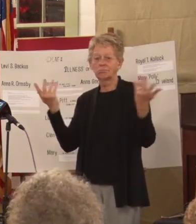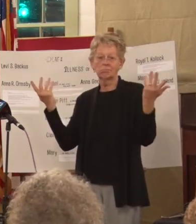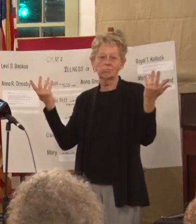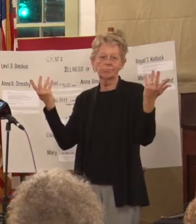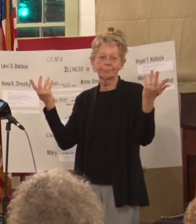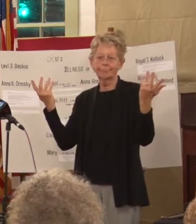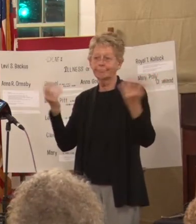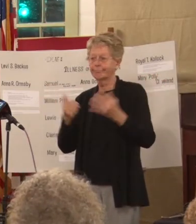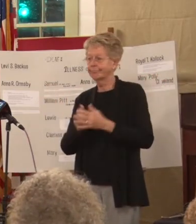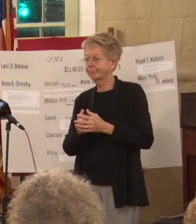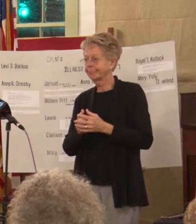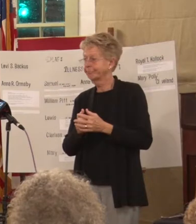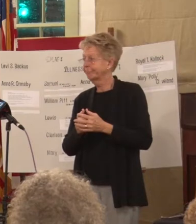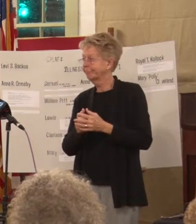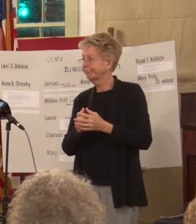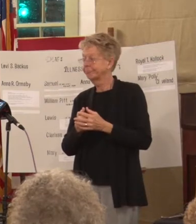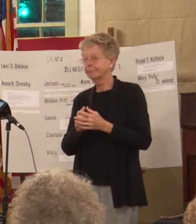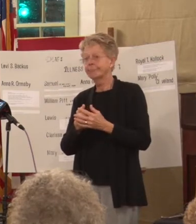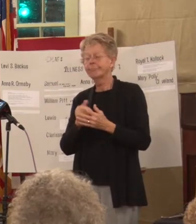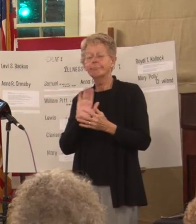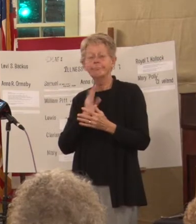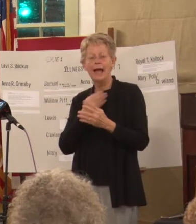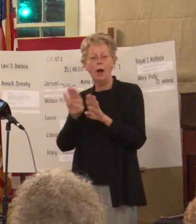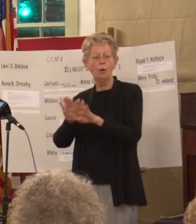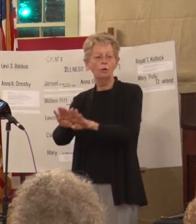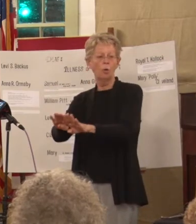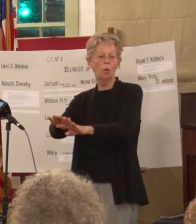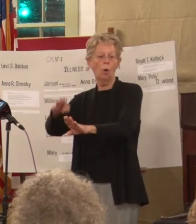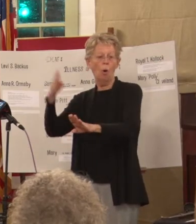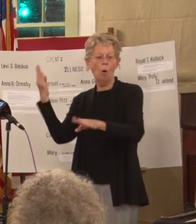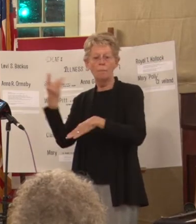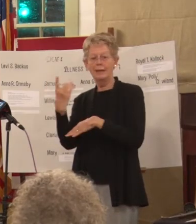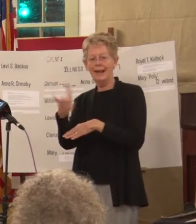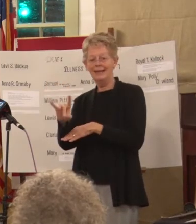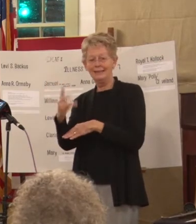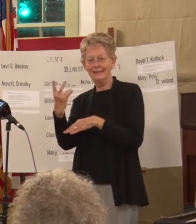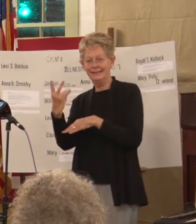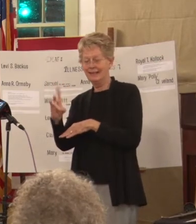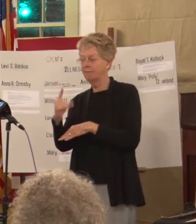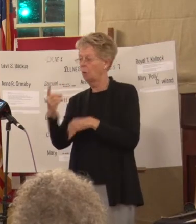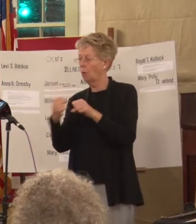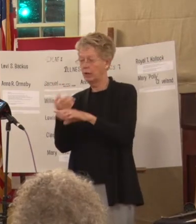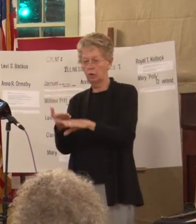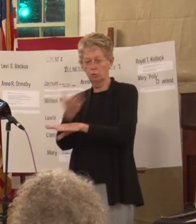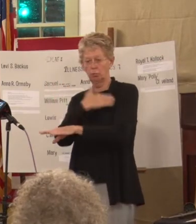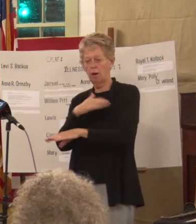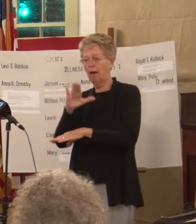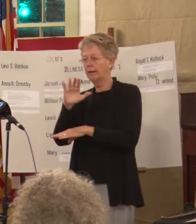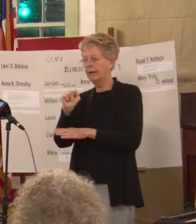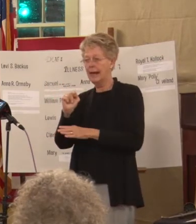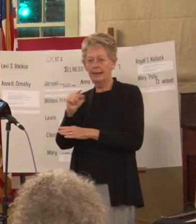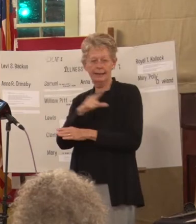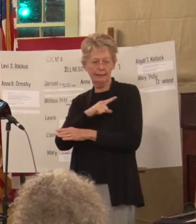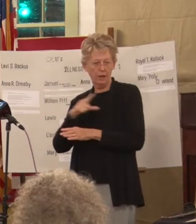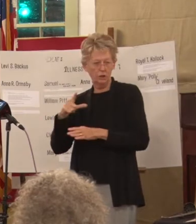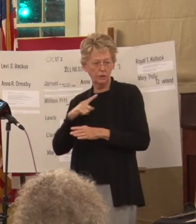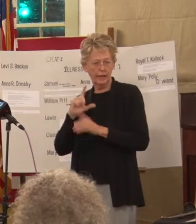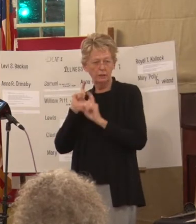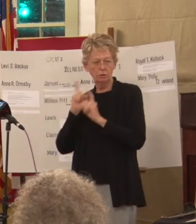we opened our doors in 1817. One year prior to that, the Connecticut legislature donated $5,000